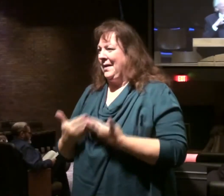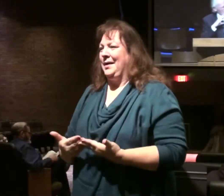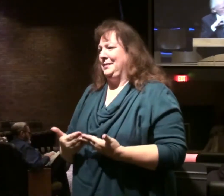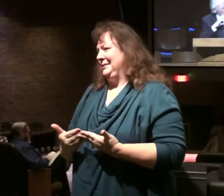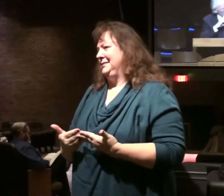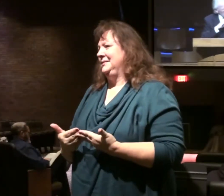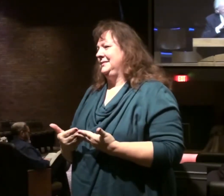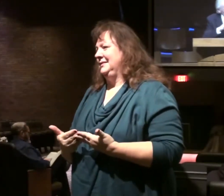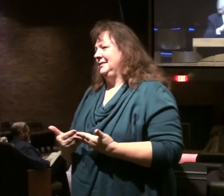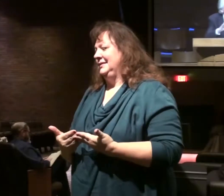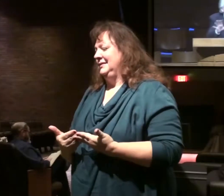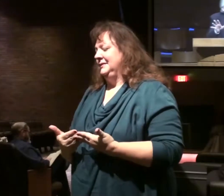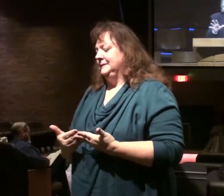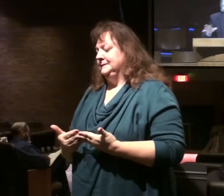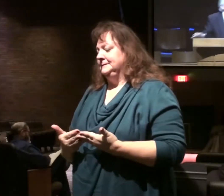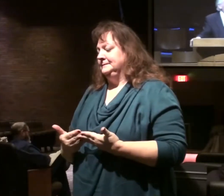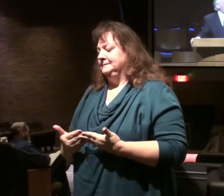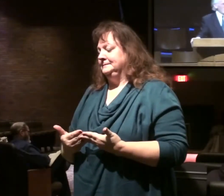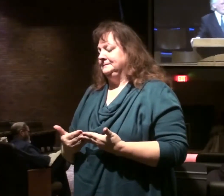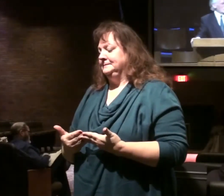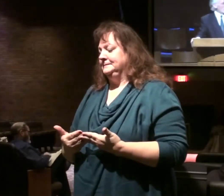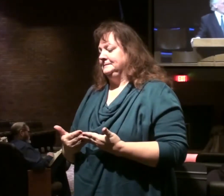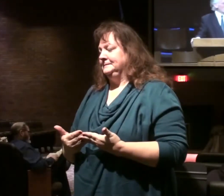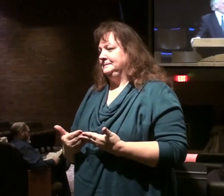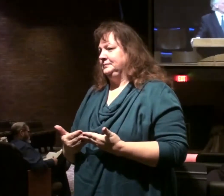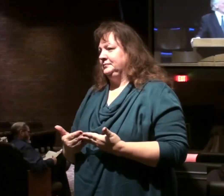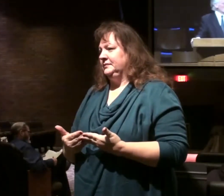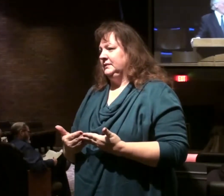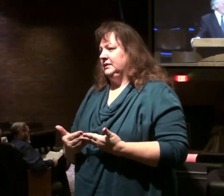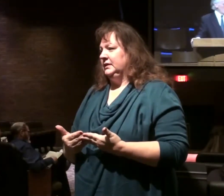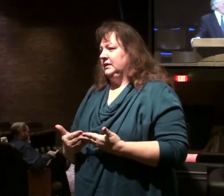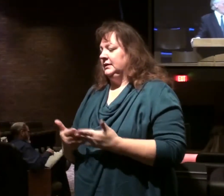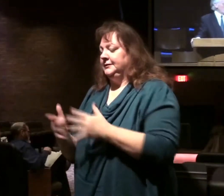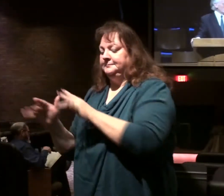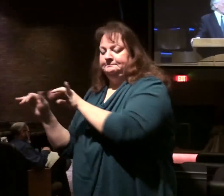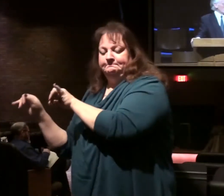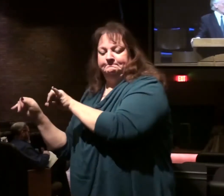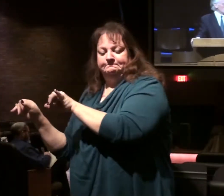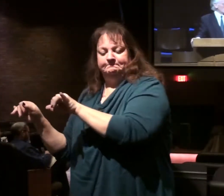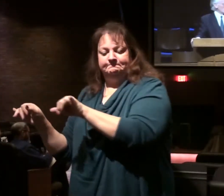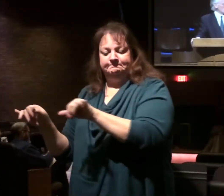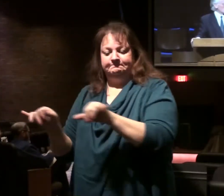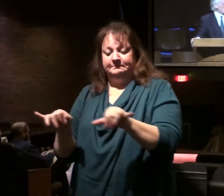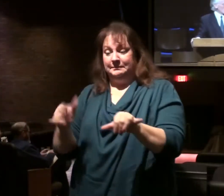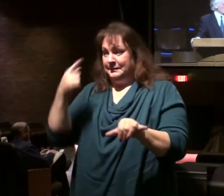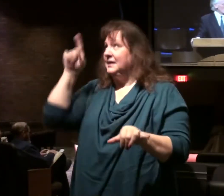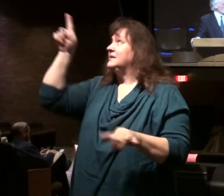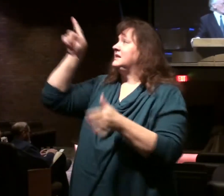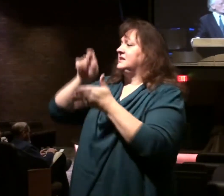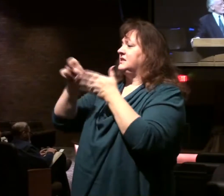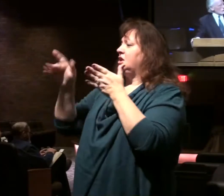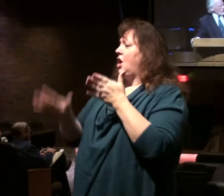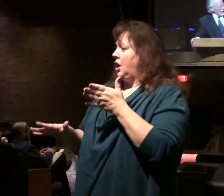is a continuity in that sense. So understanding